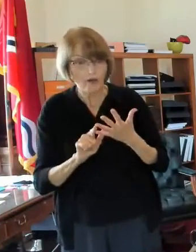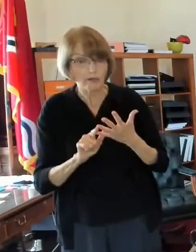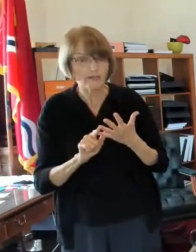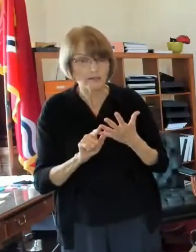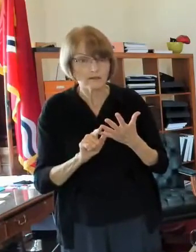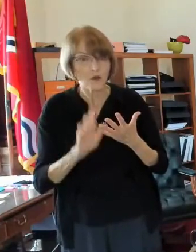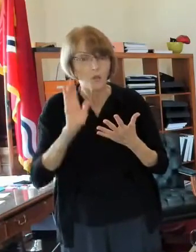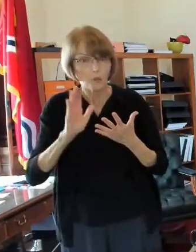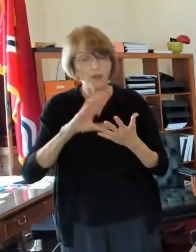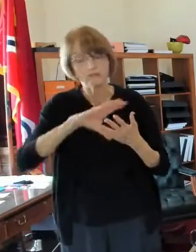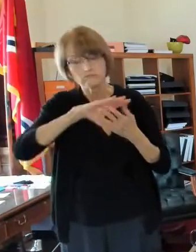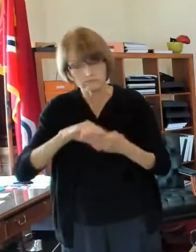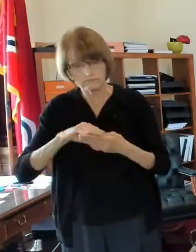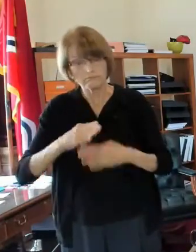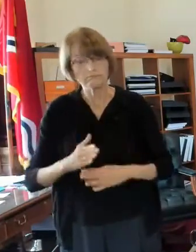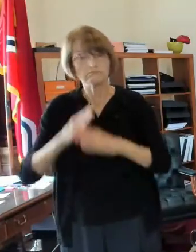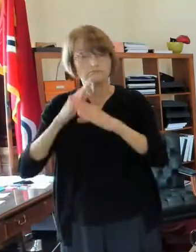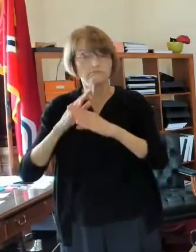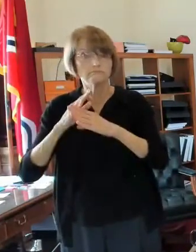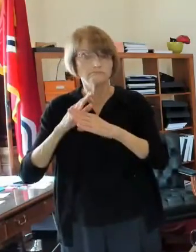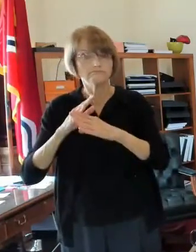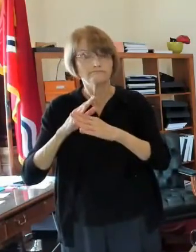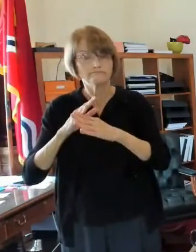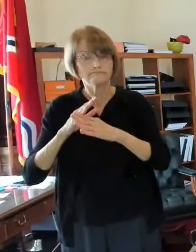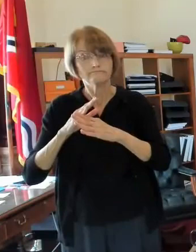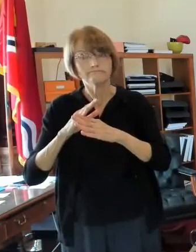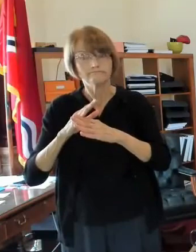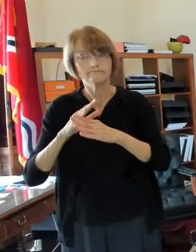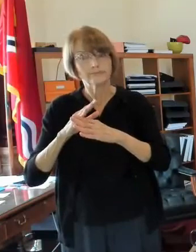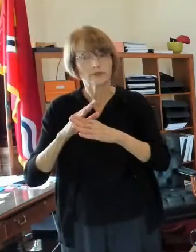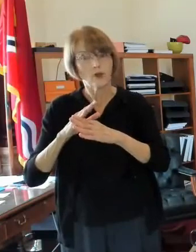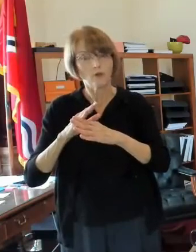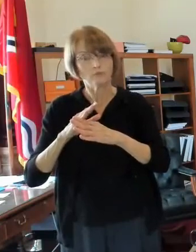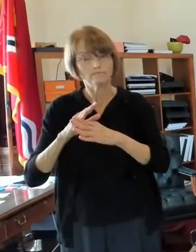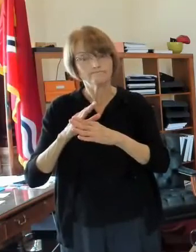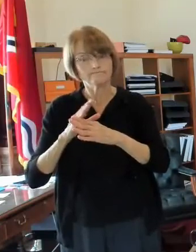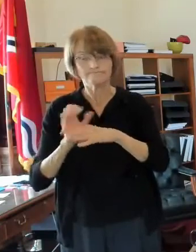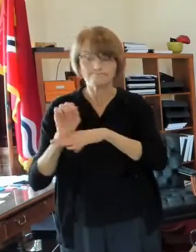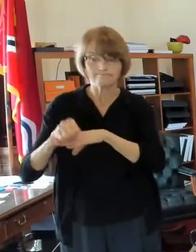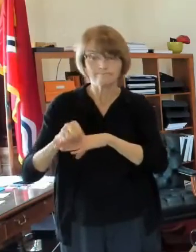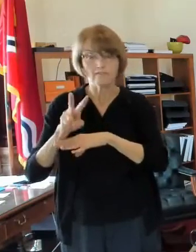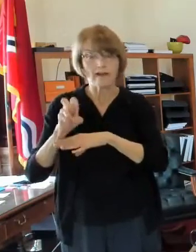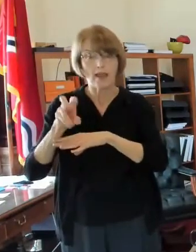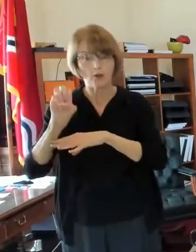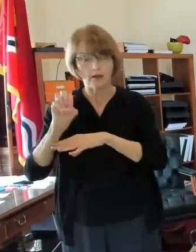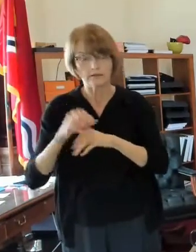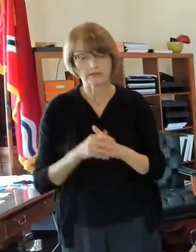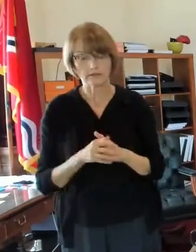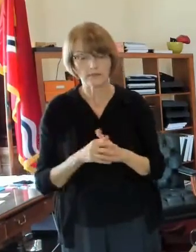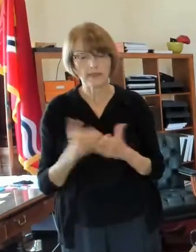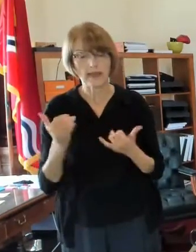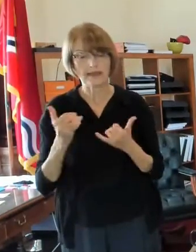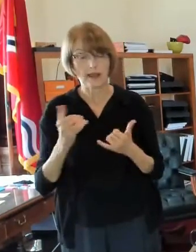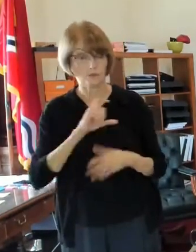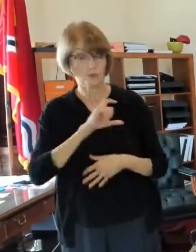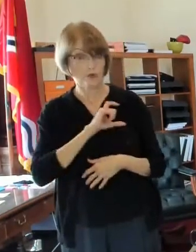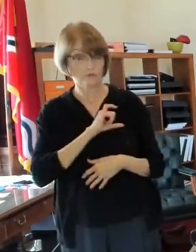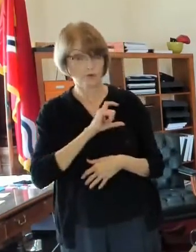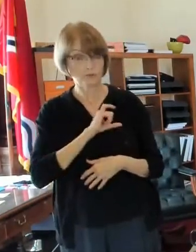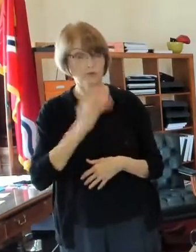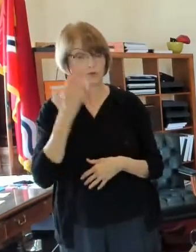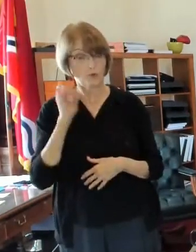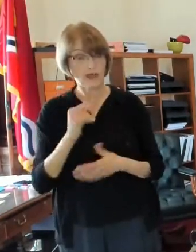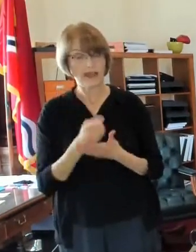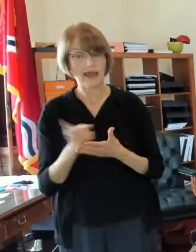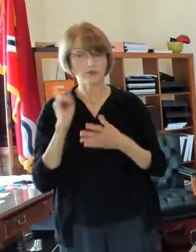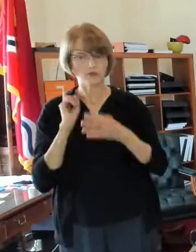helpful in terms of addressing violence now on the enforcement side you know that last week